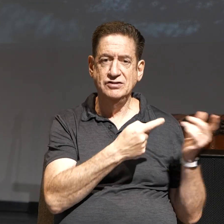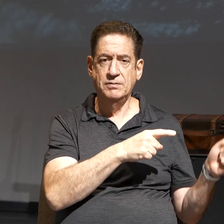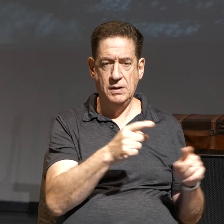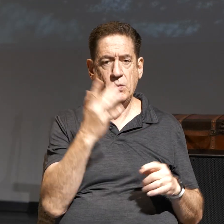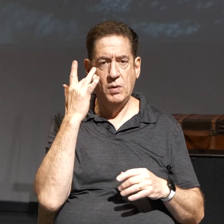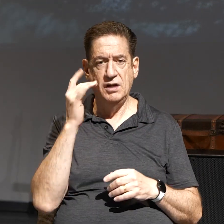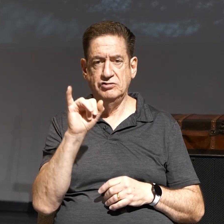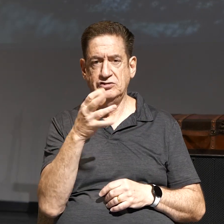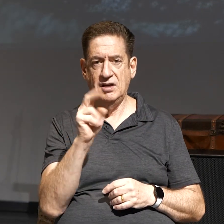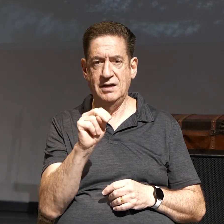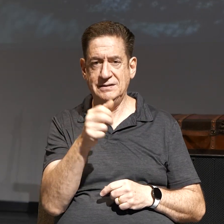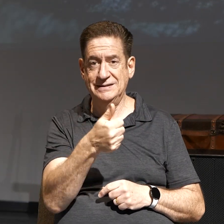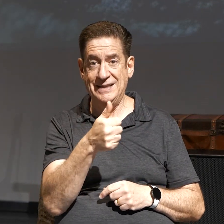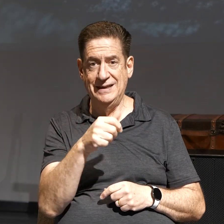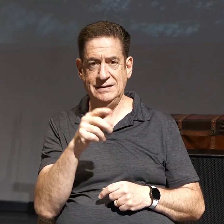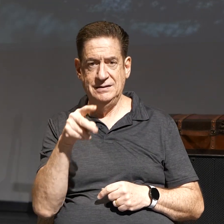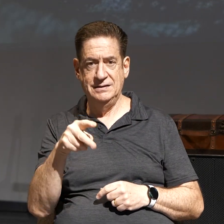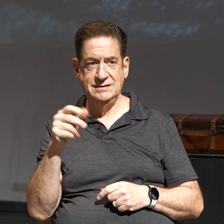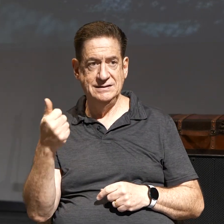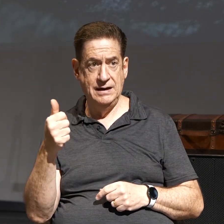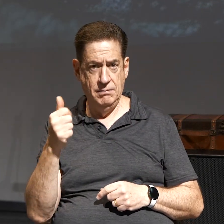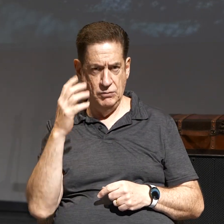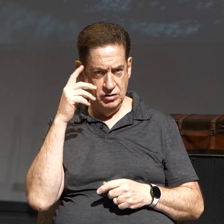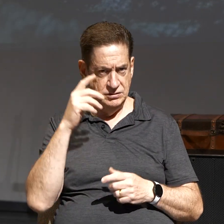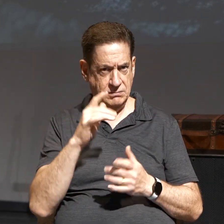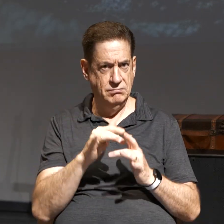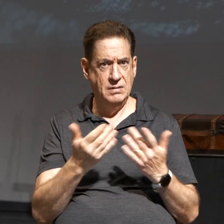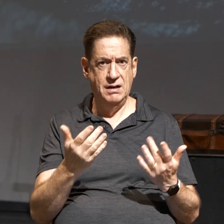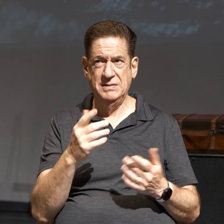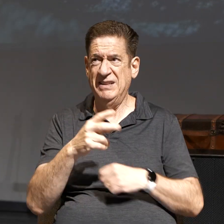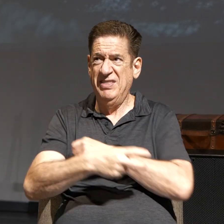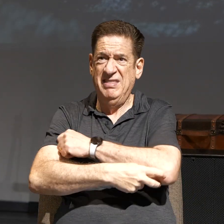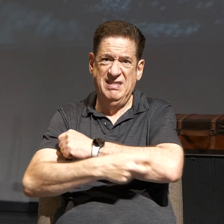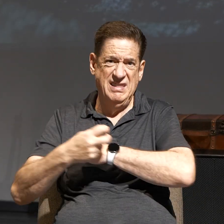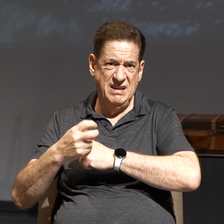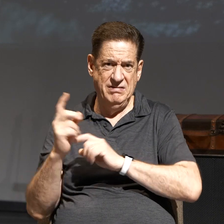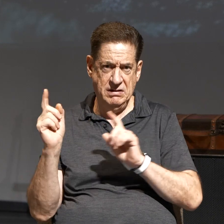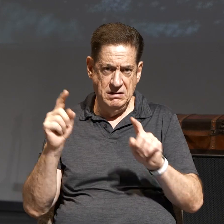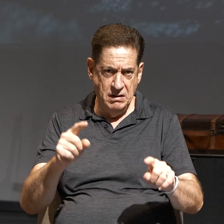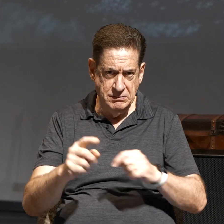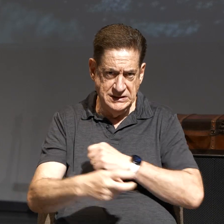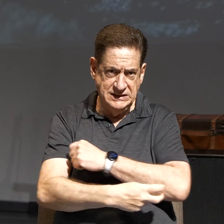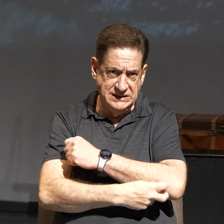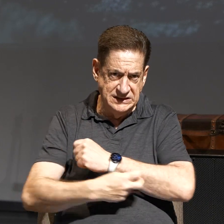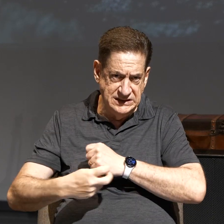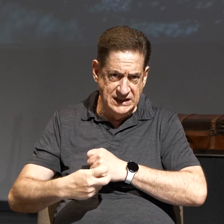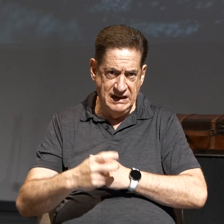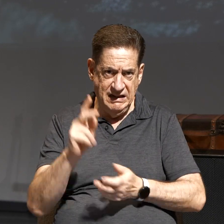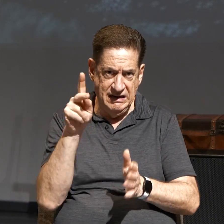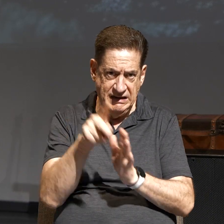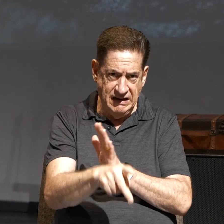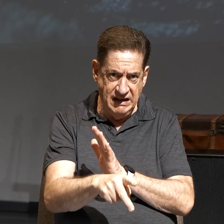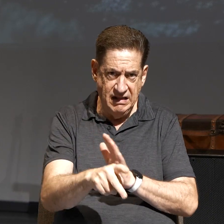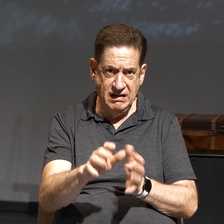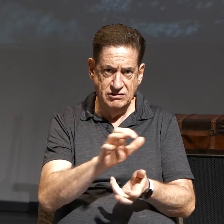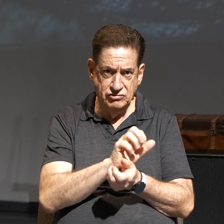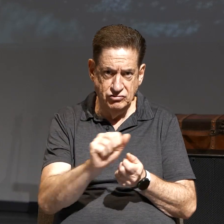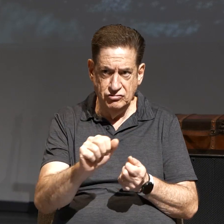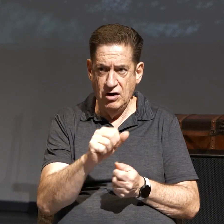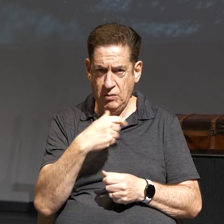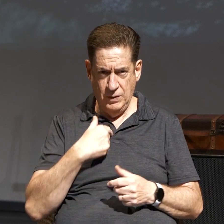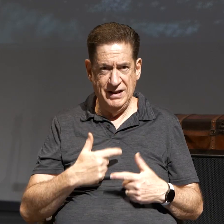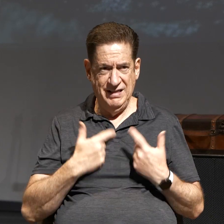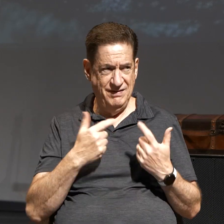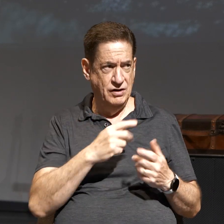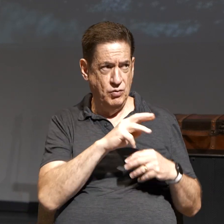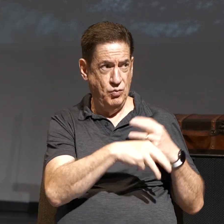.10 there because the Bible is so realistic. The thief comes to kill, steal, and destroy. Yeah, we live in a broken world filled with sin and suffering. But